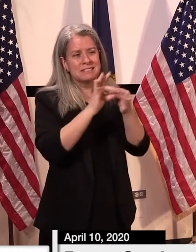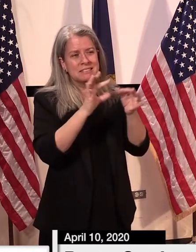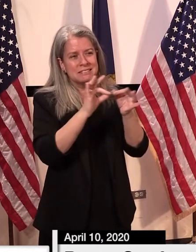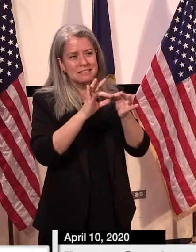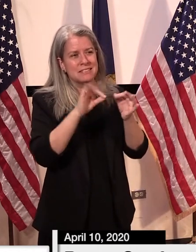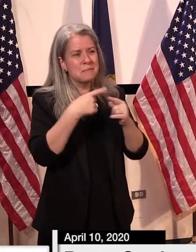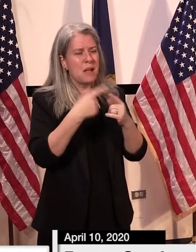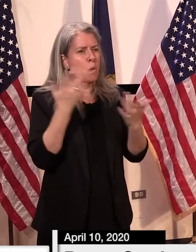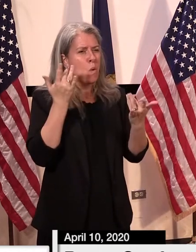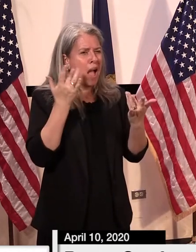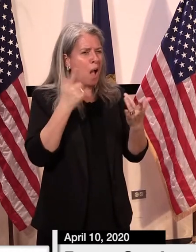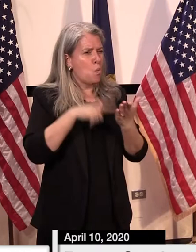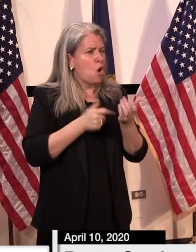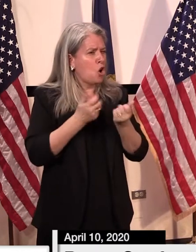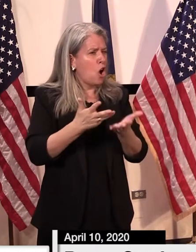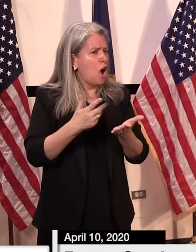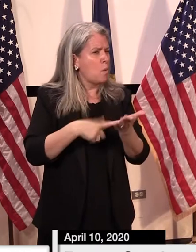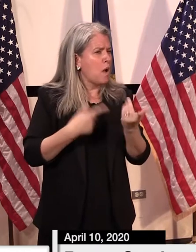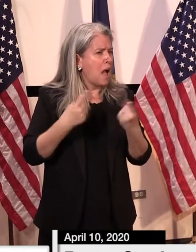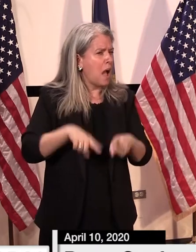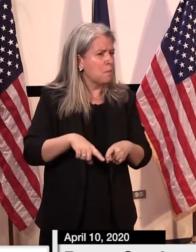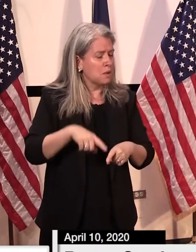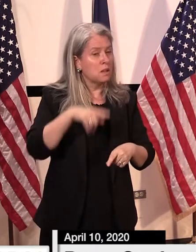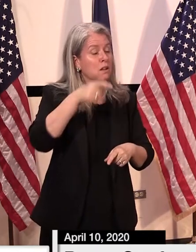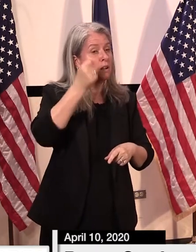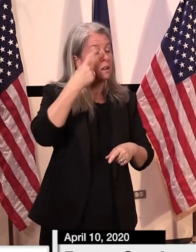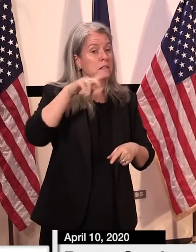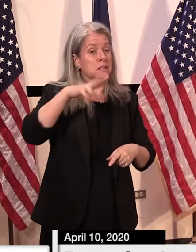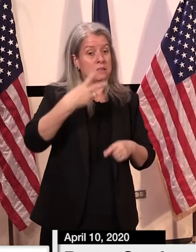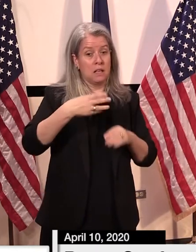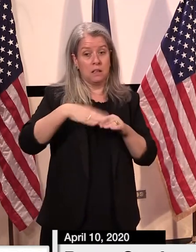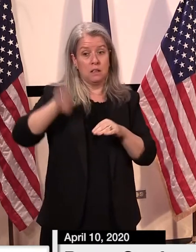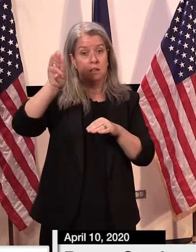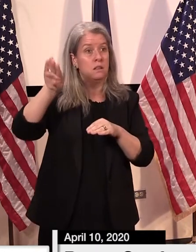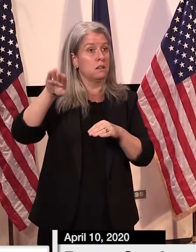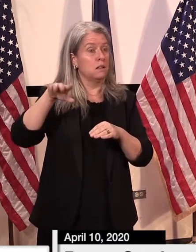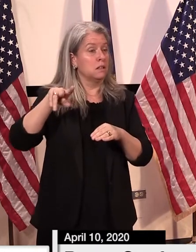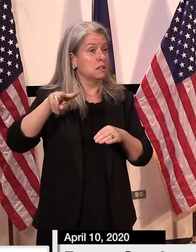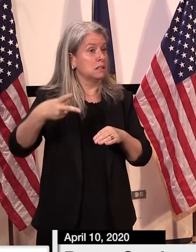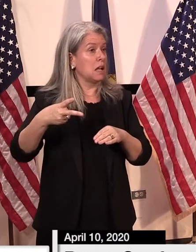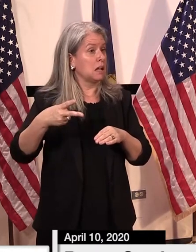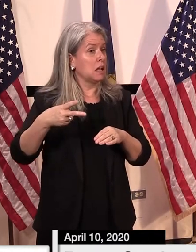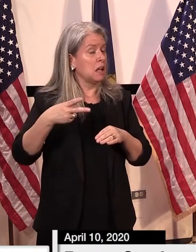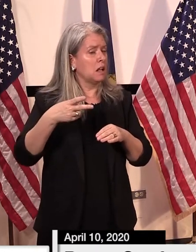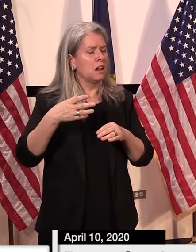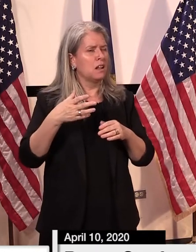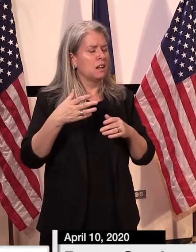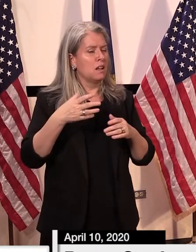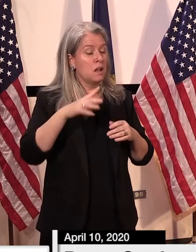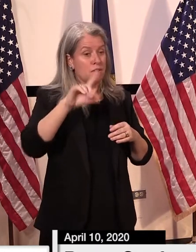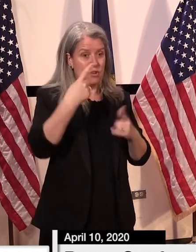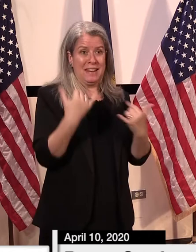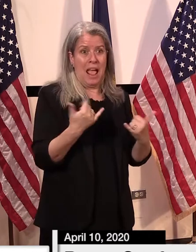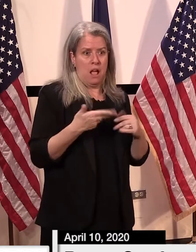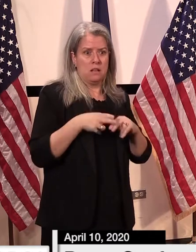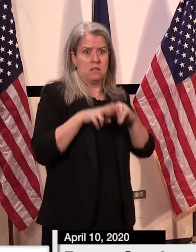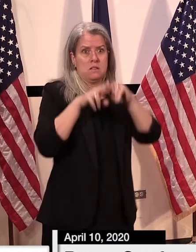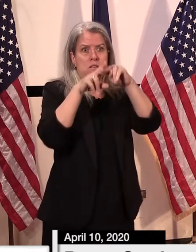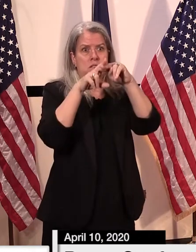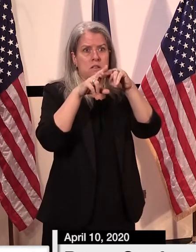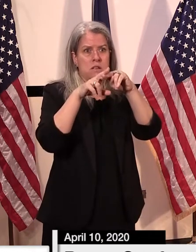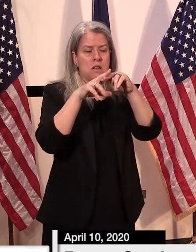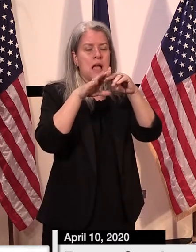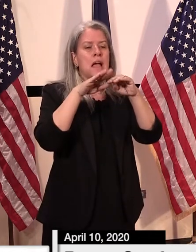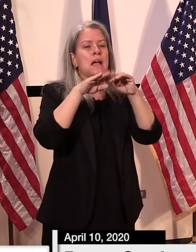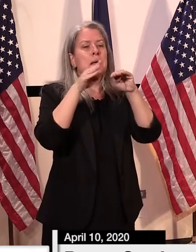about the biology of this when we talk about a second spike are you talking are you do you contemplate that the that